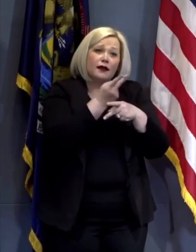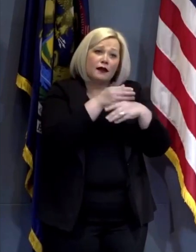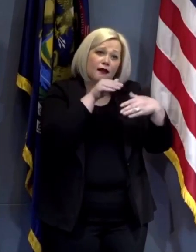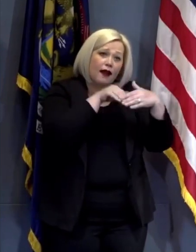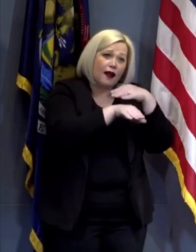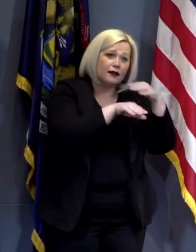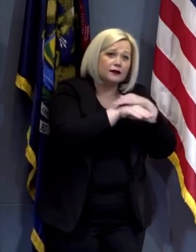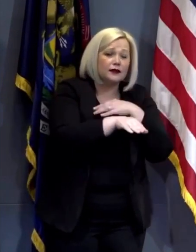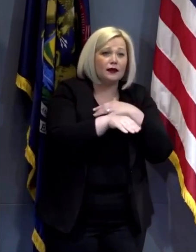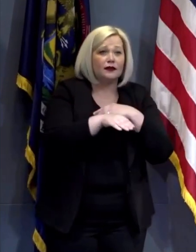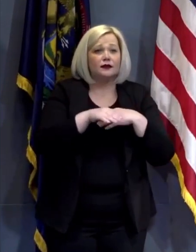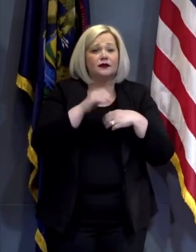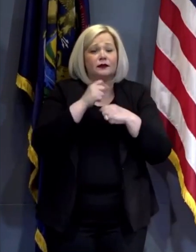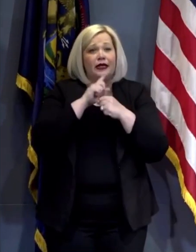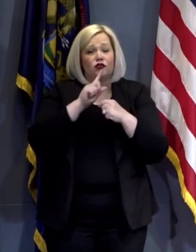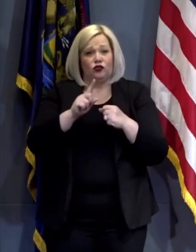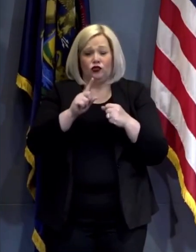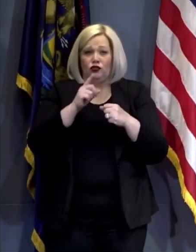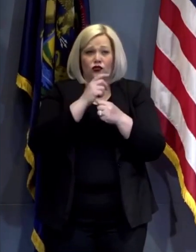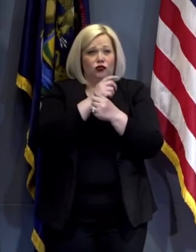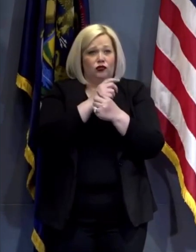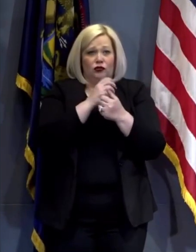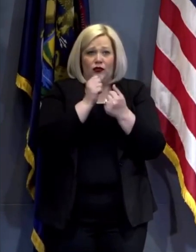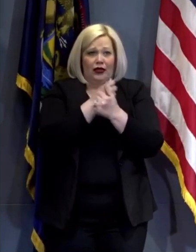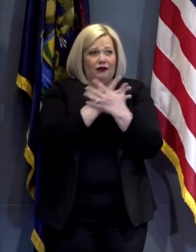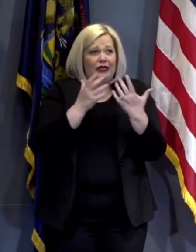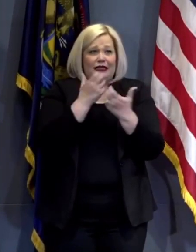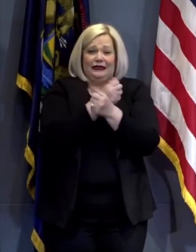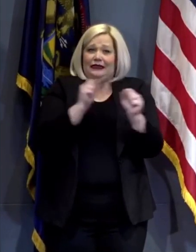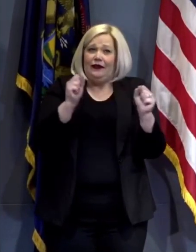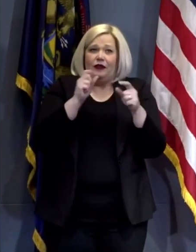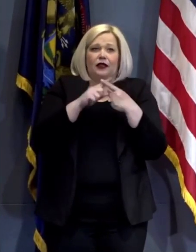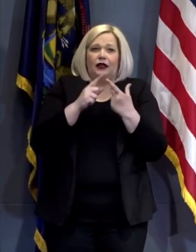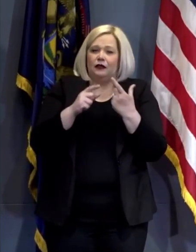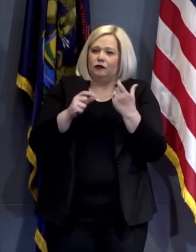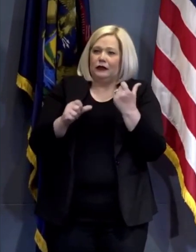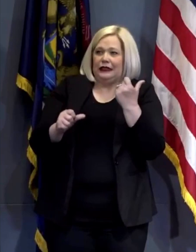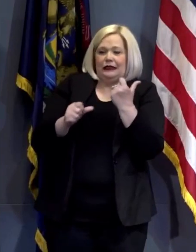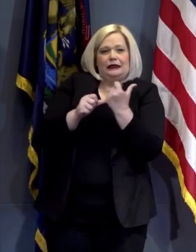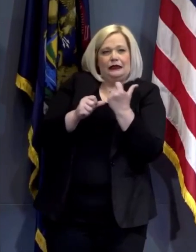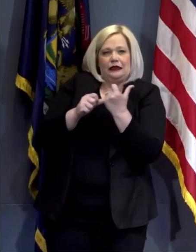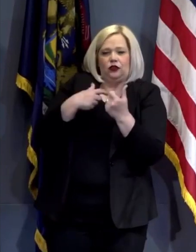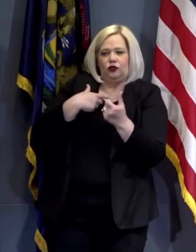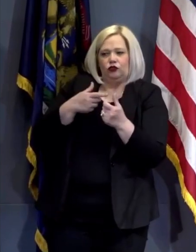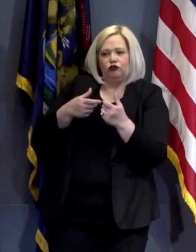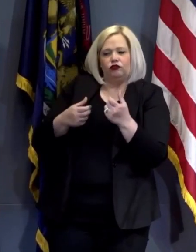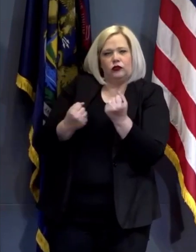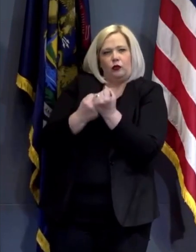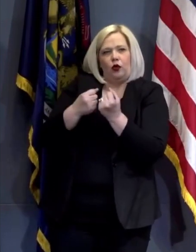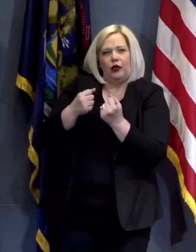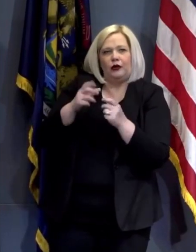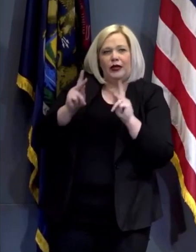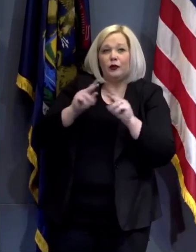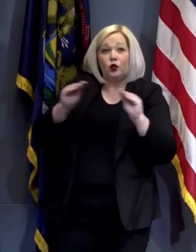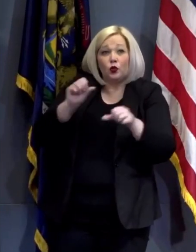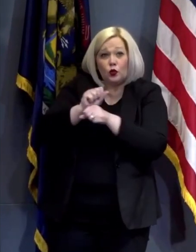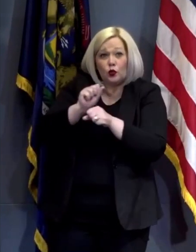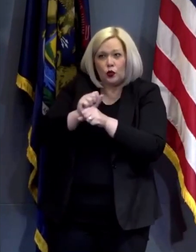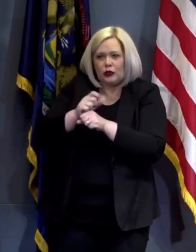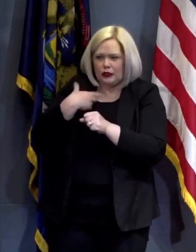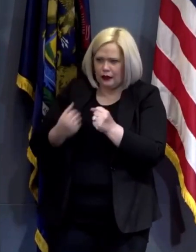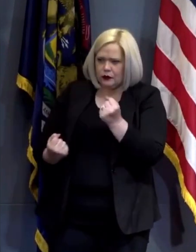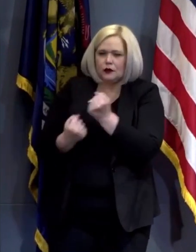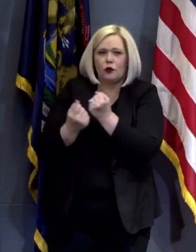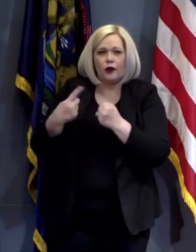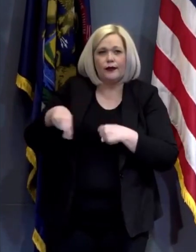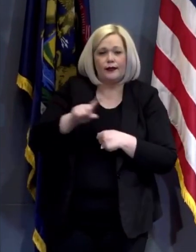it more resilient, ensuring up our safety nets like our system to cover people who are unemployed. It's also shown us that despite